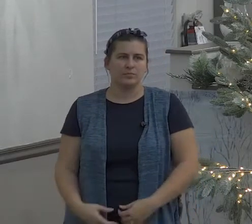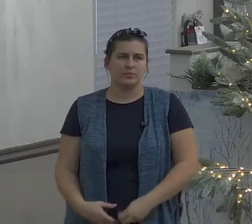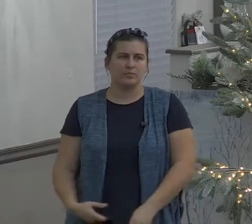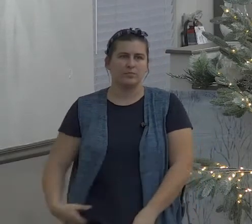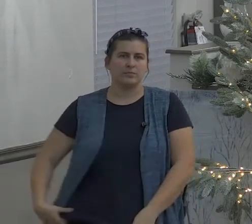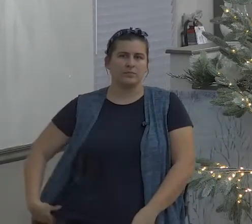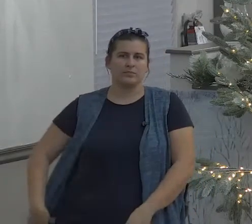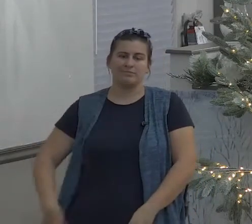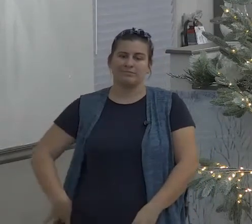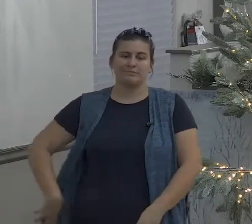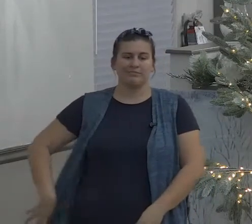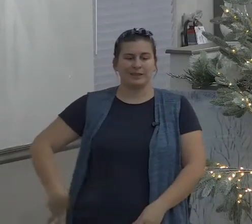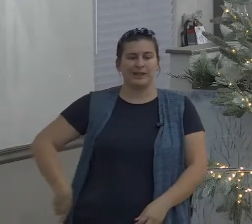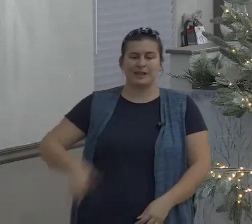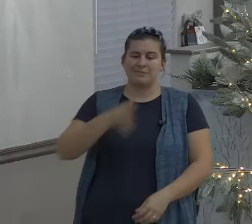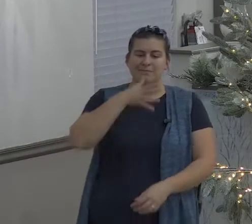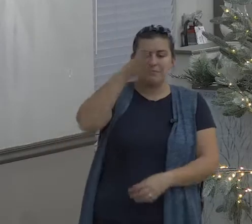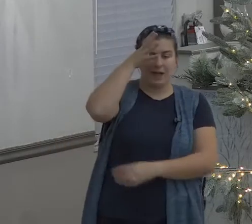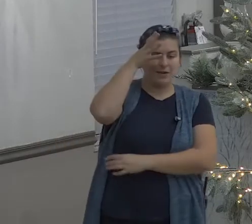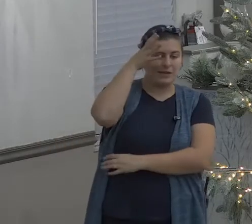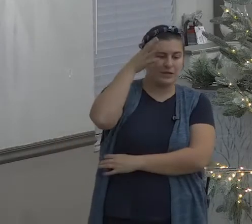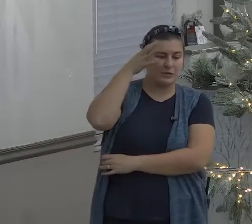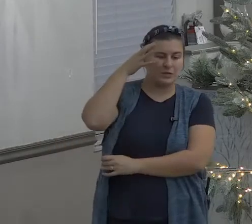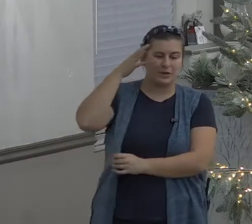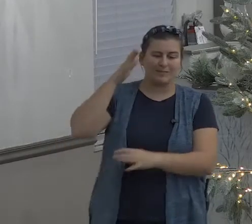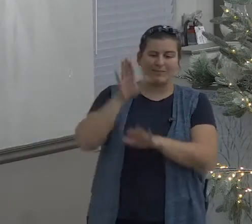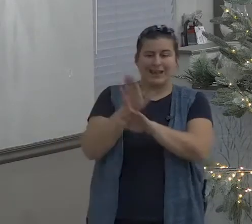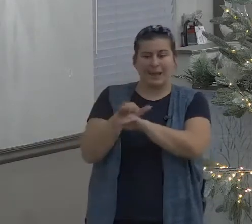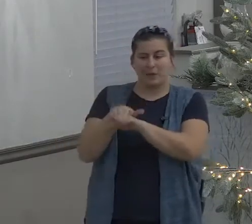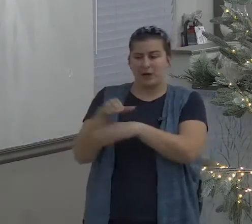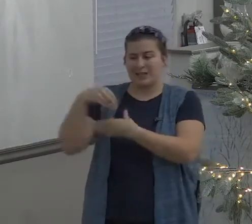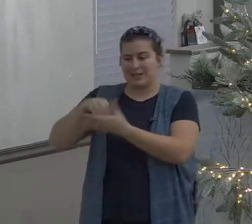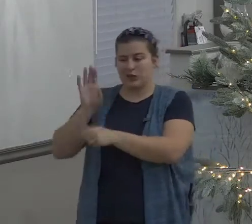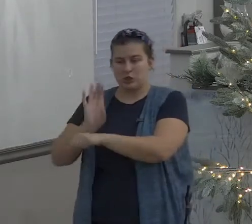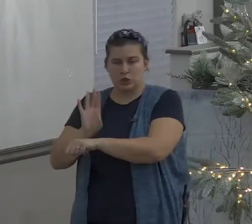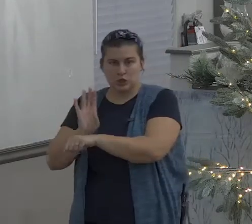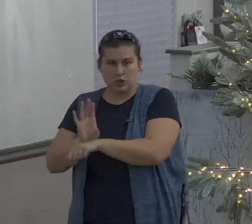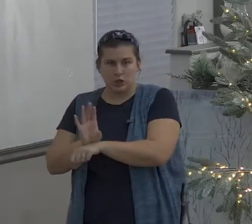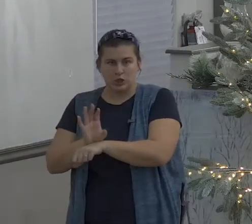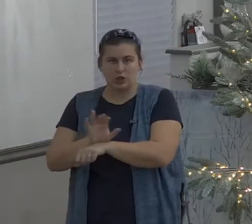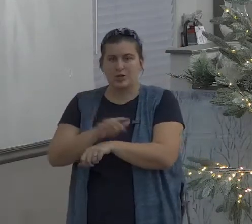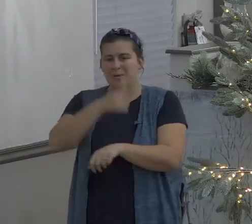because they didn't have a good testimony for Christ in their home